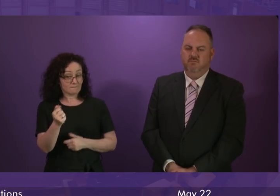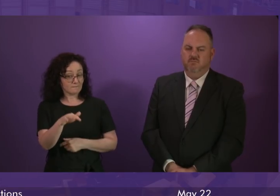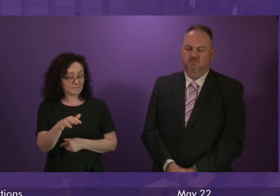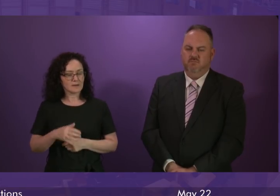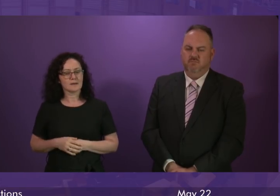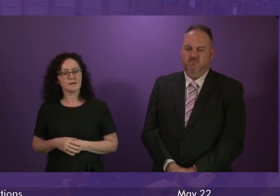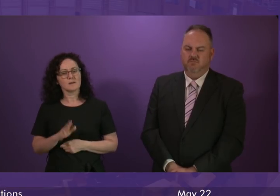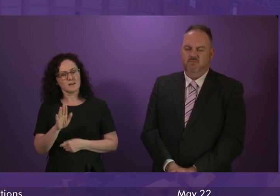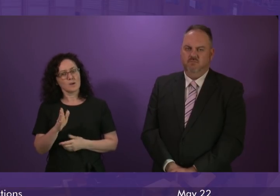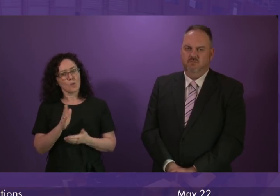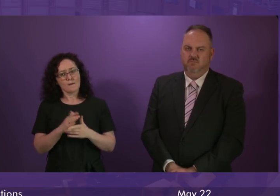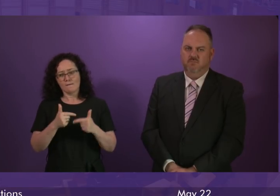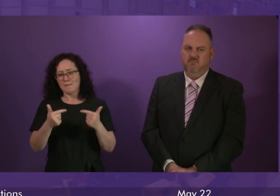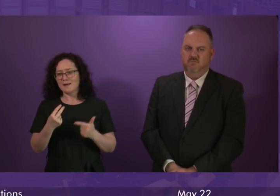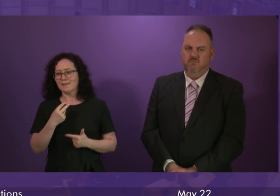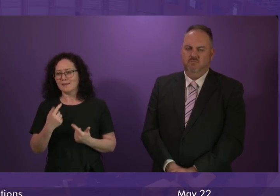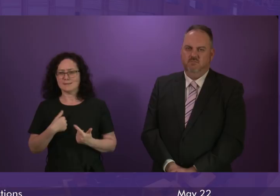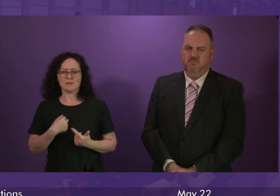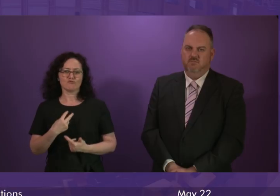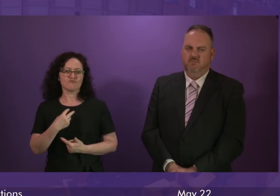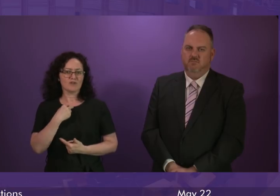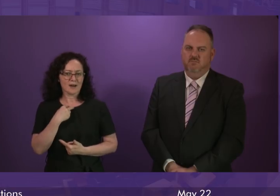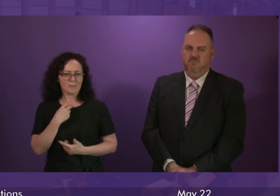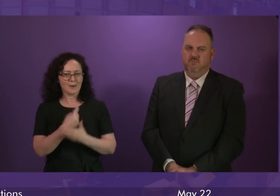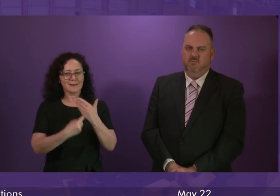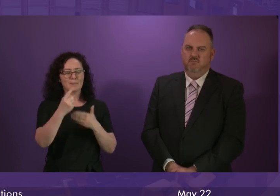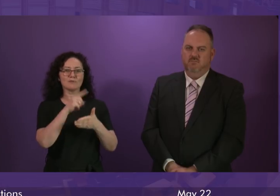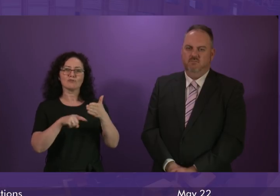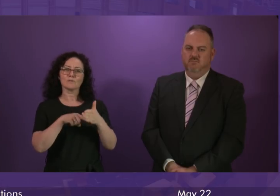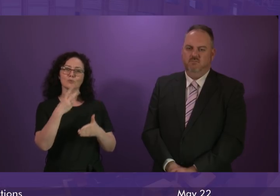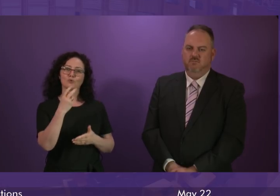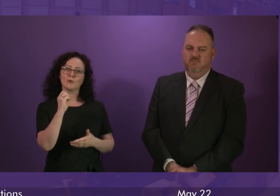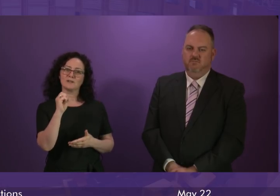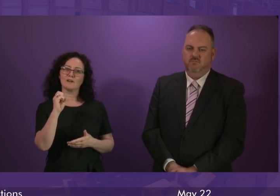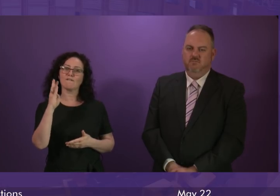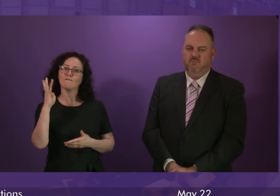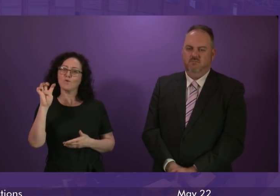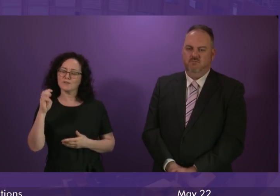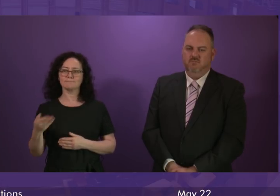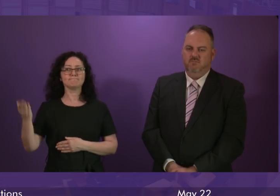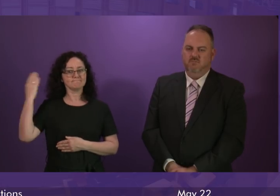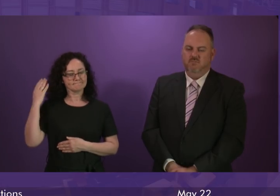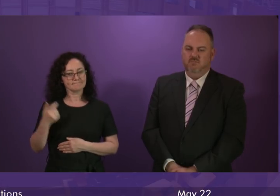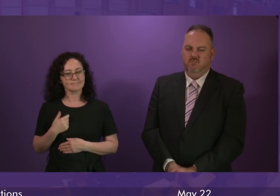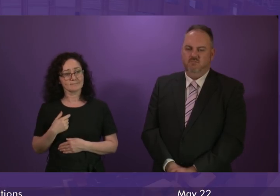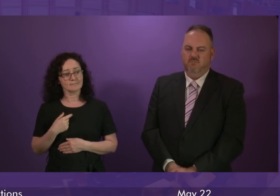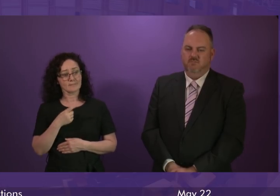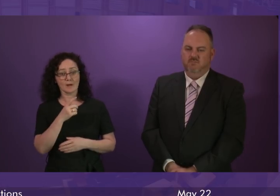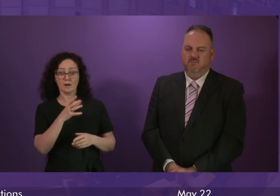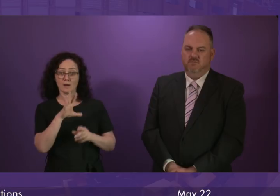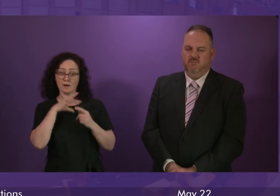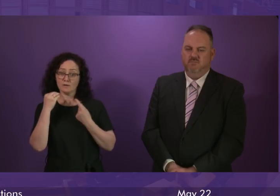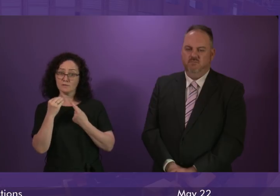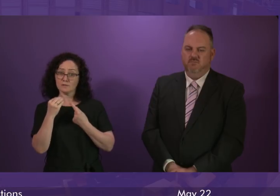many things I regret about the independence referendum in 2014 is the commitments made to the shipbuilding industry by the Conservatives